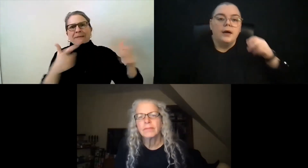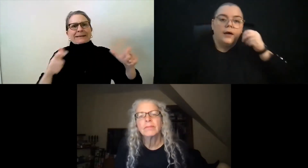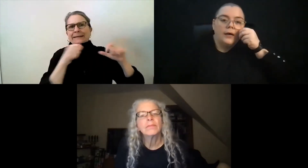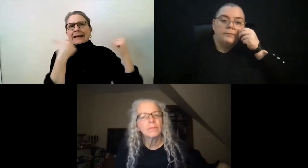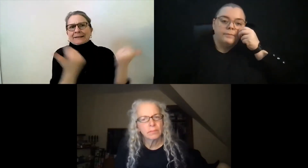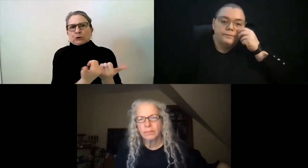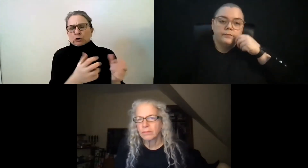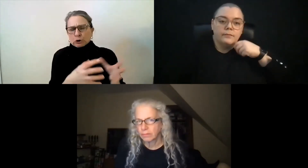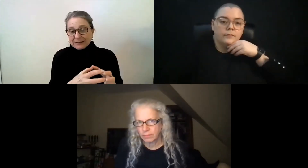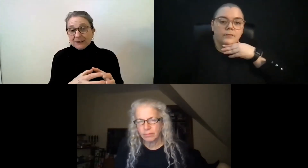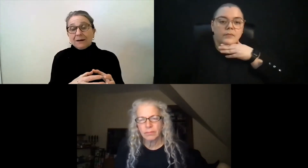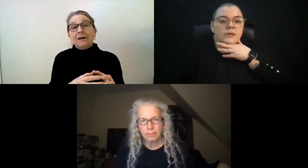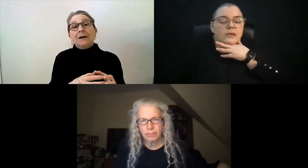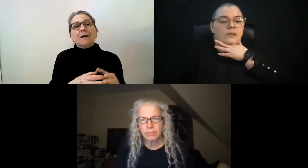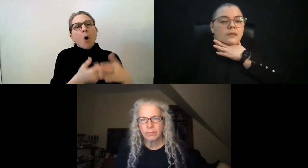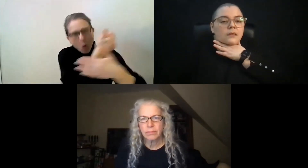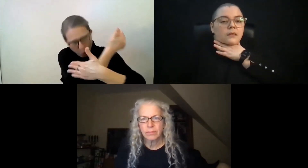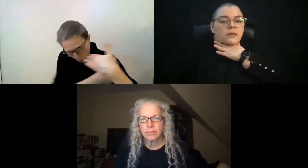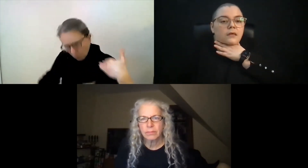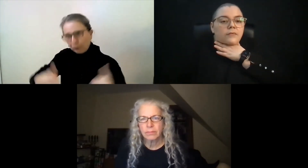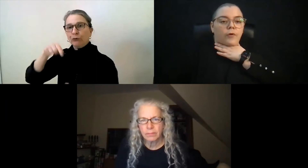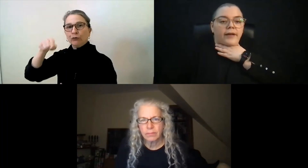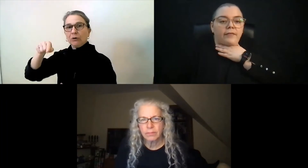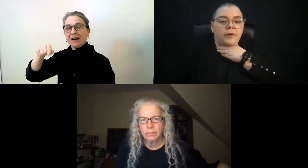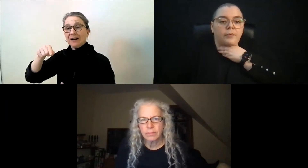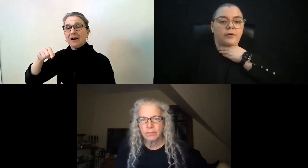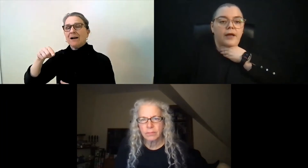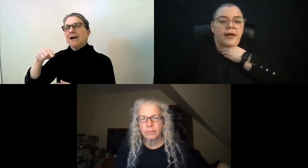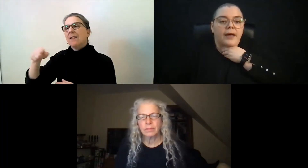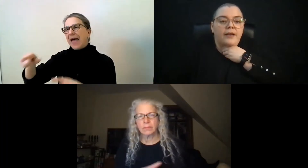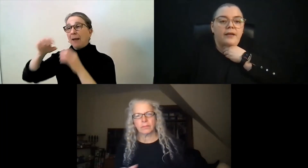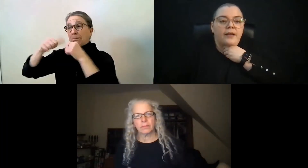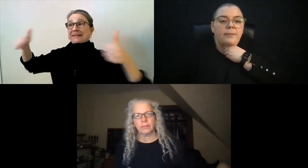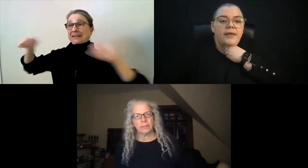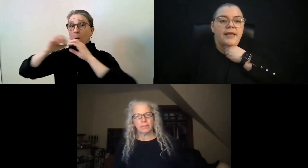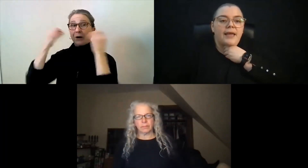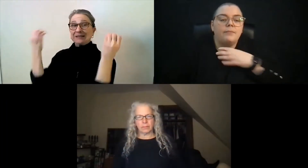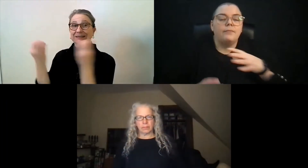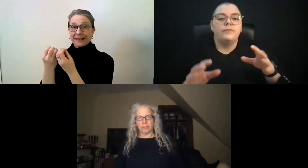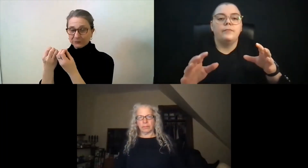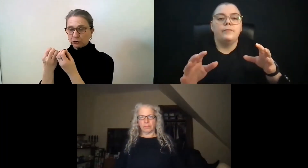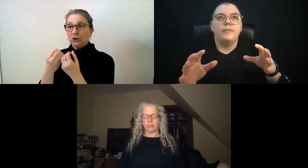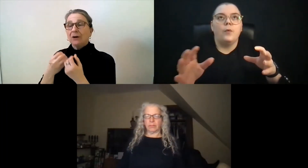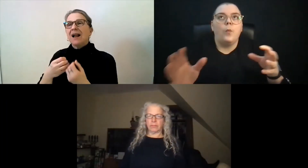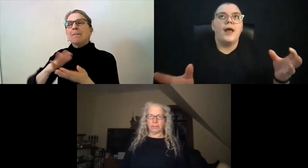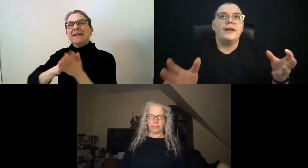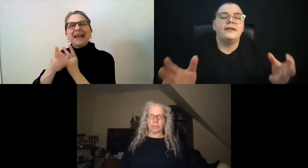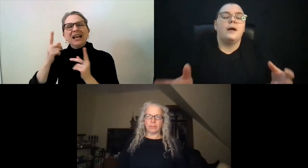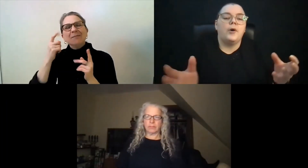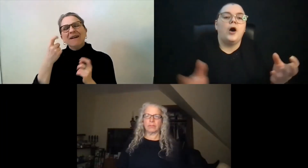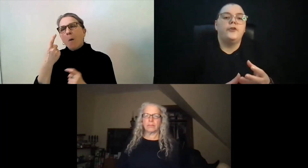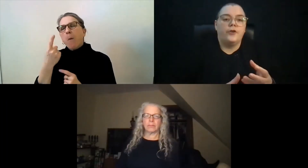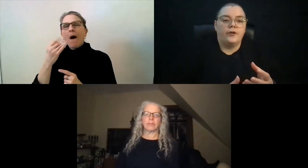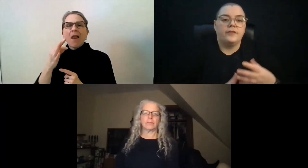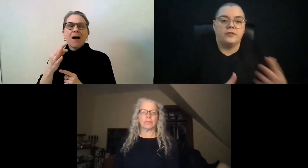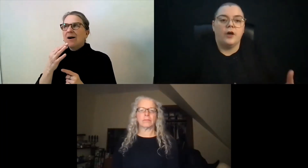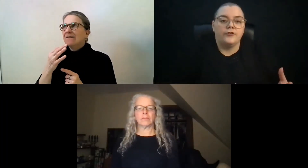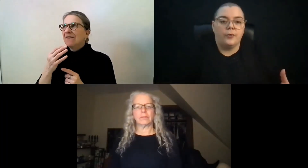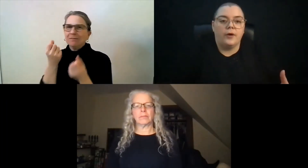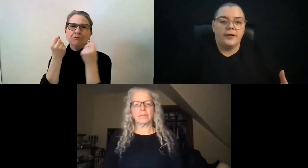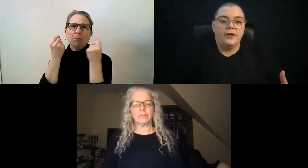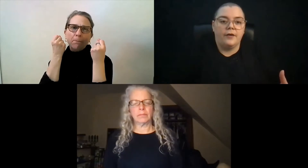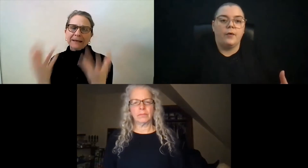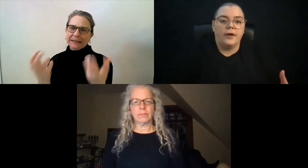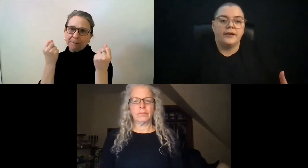for Deaf people. And it became, it ended up under this